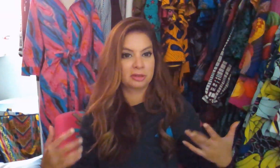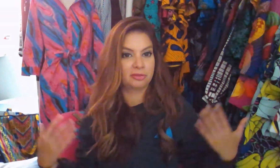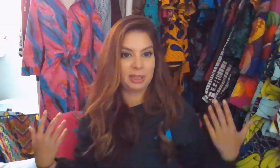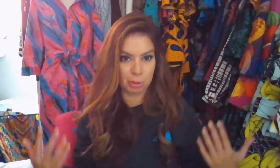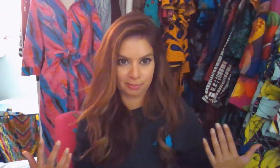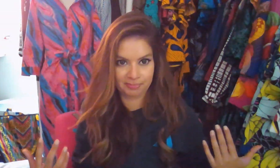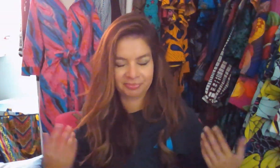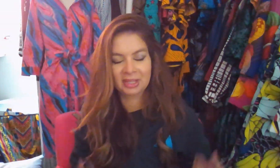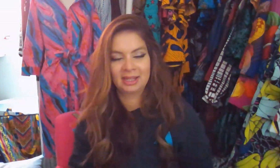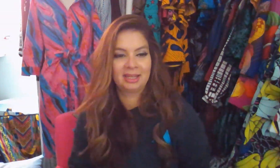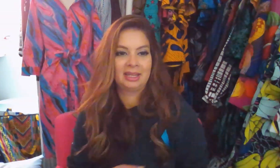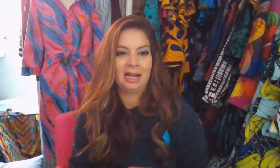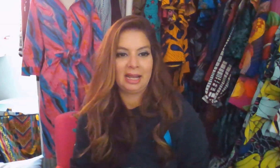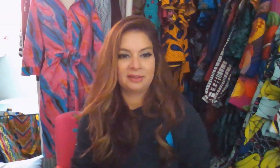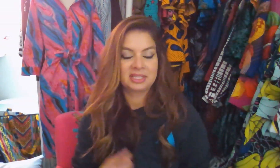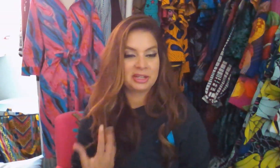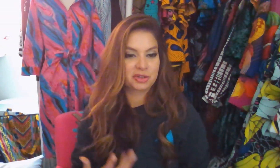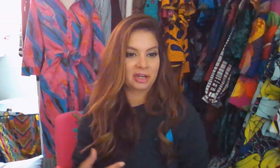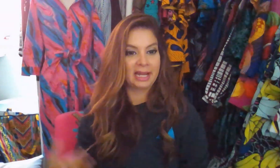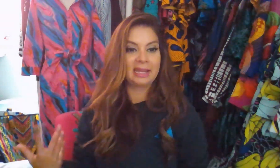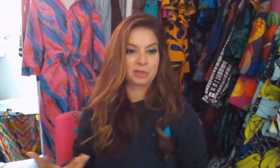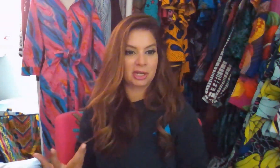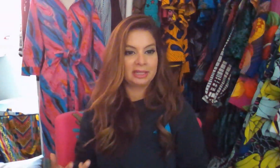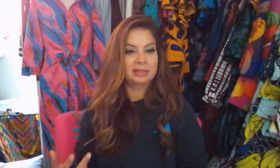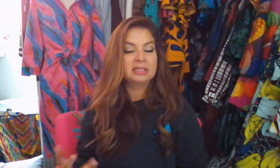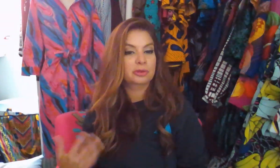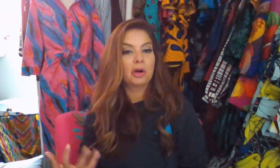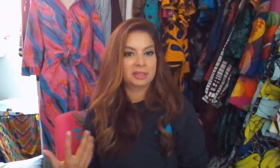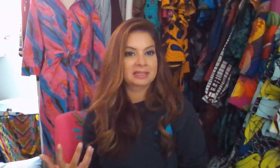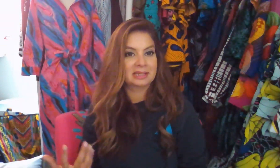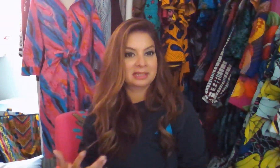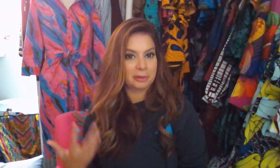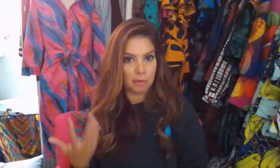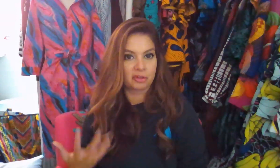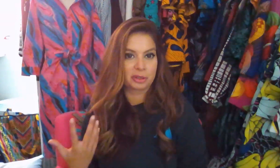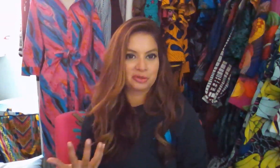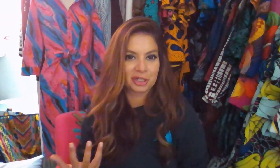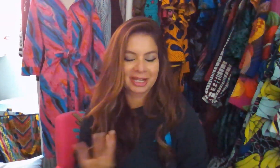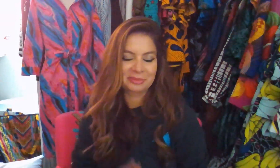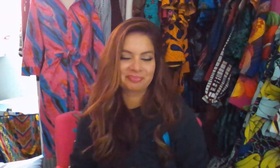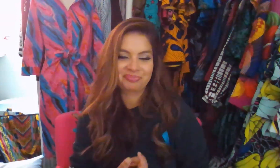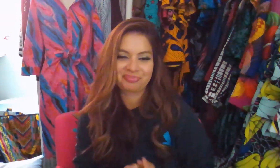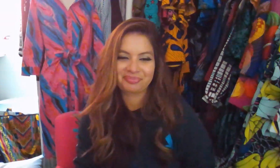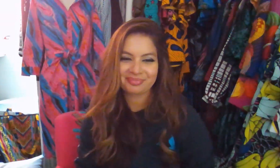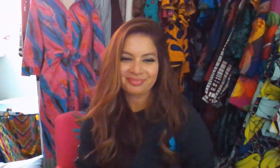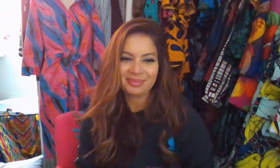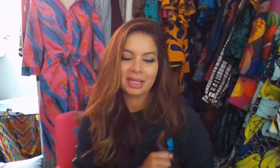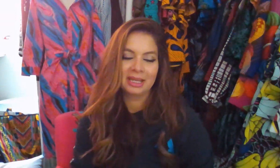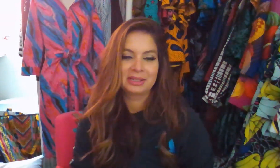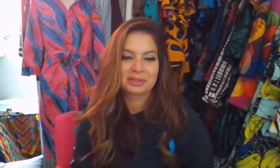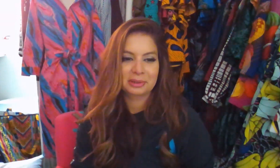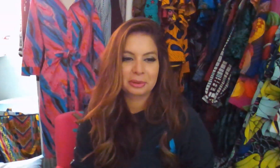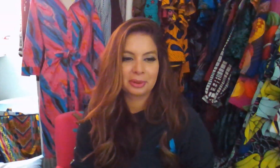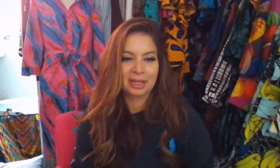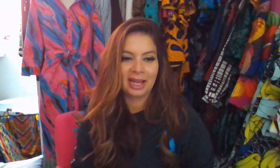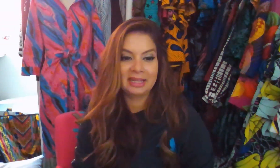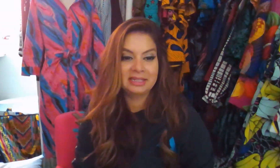front of people. I have stage fright, I am shy. These are all things I said over and over again. So I